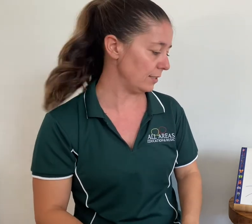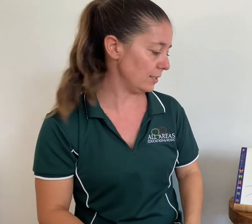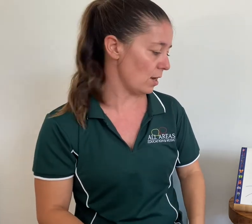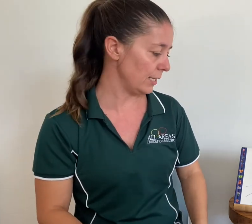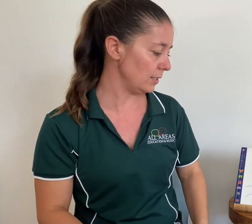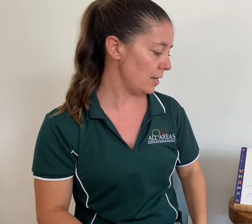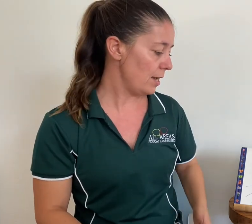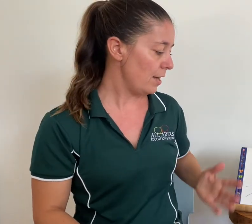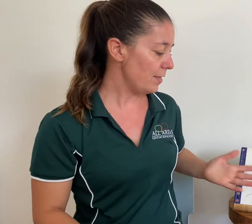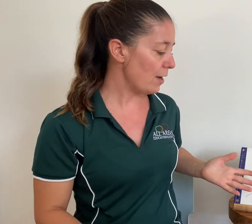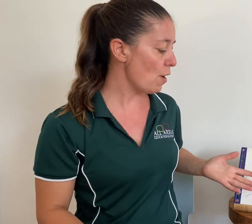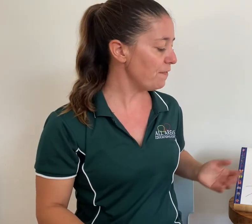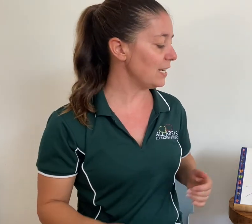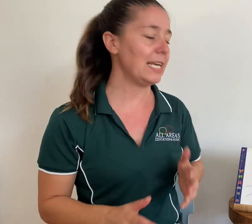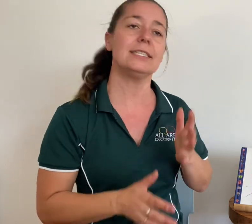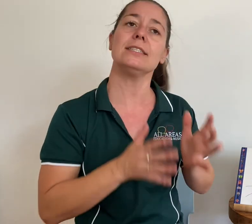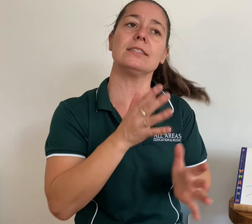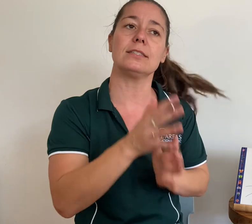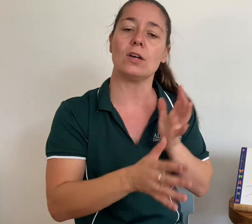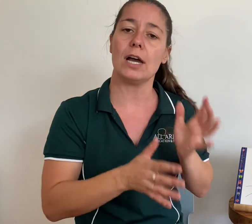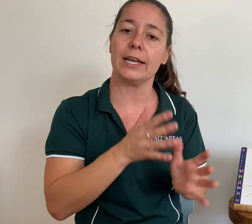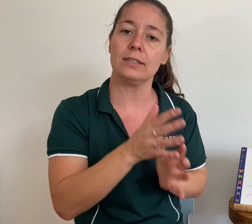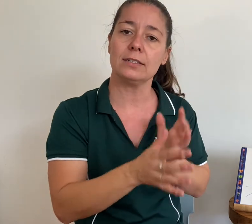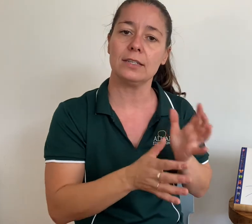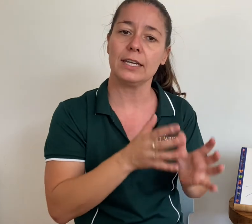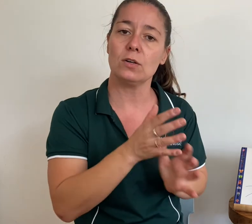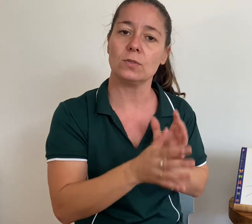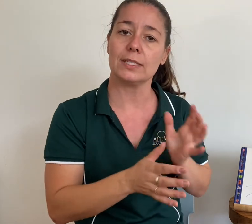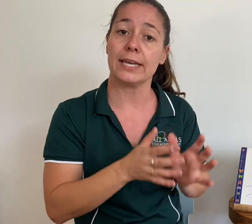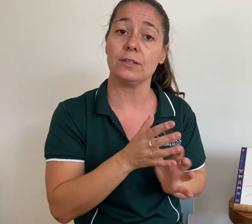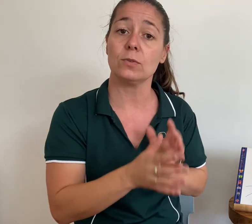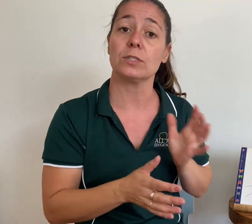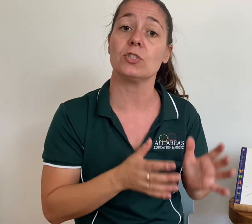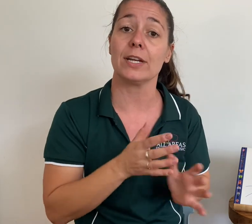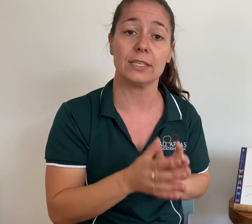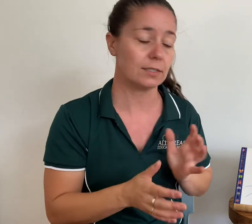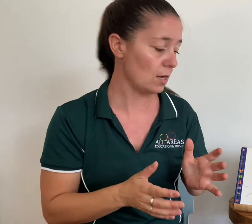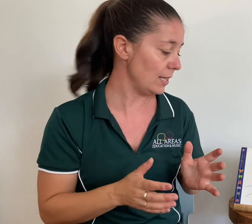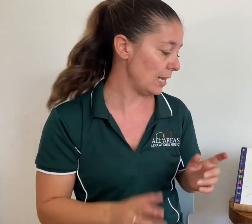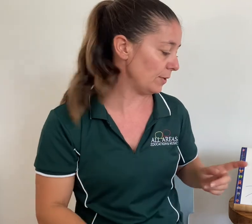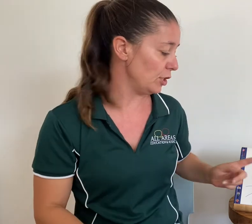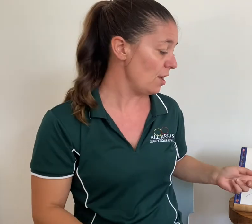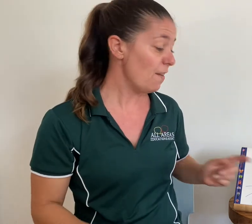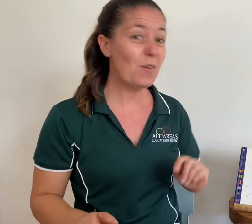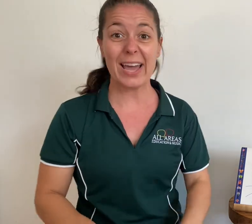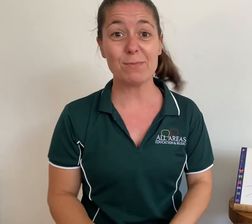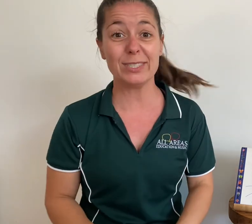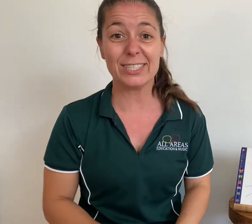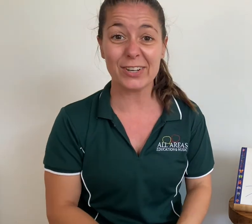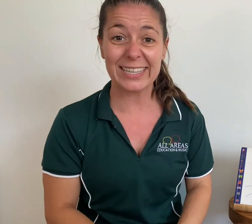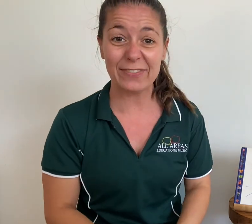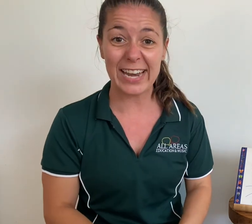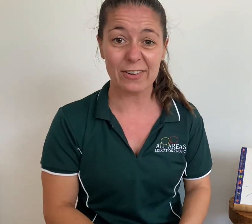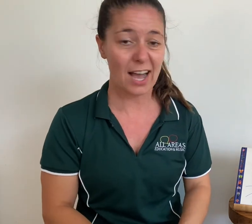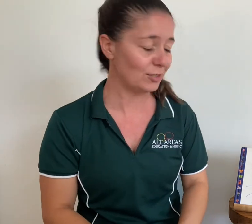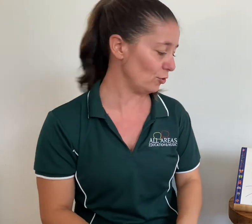signs, there often isn't a sign in Auslan or Australian sign language for animals that don't live in our country.